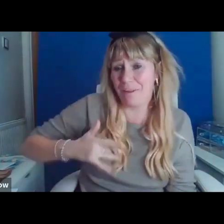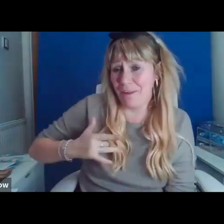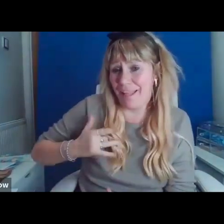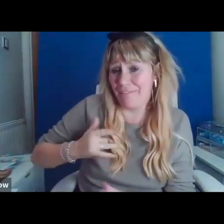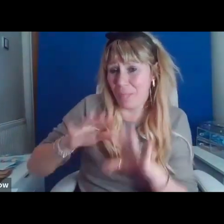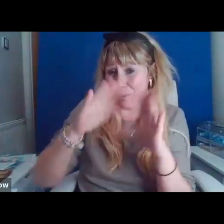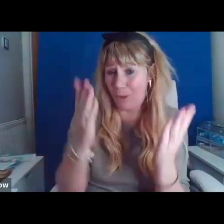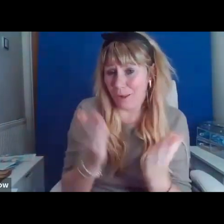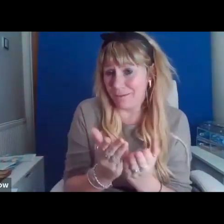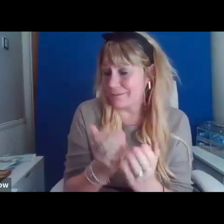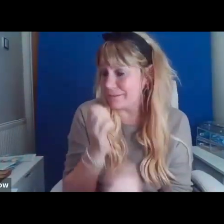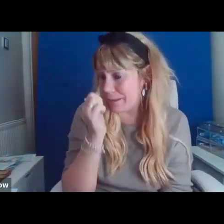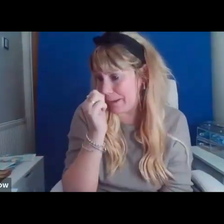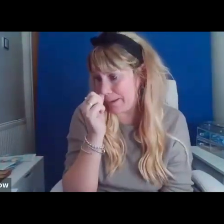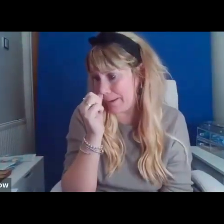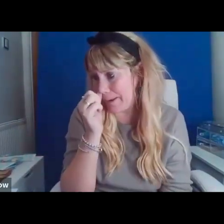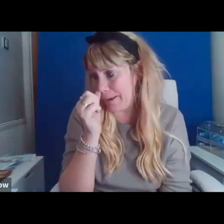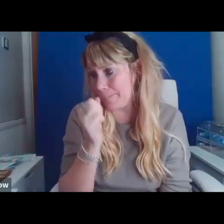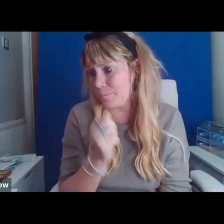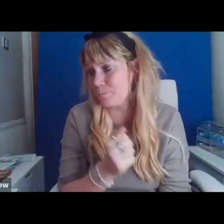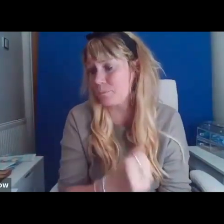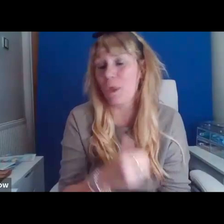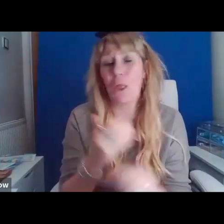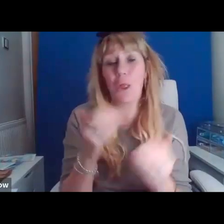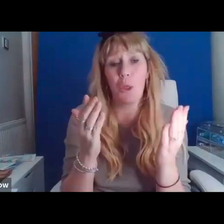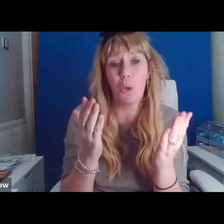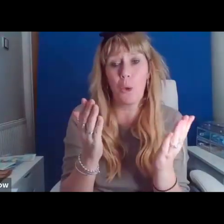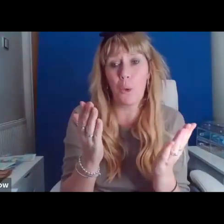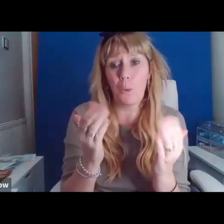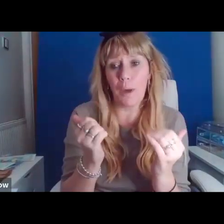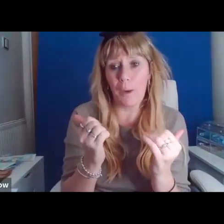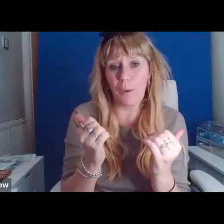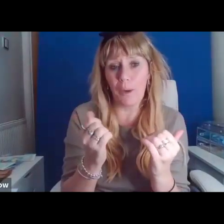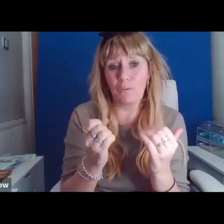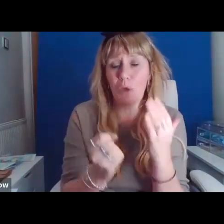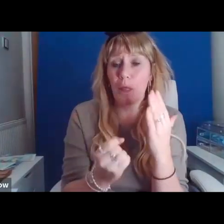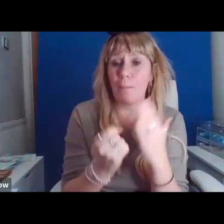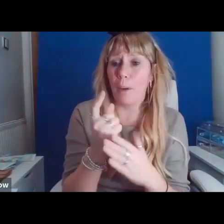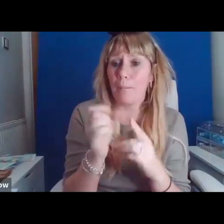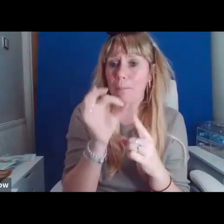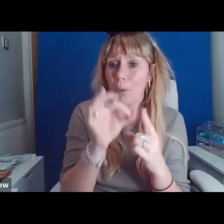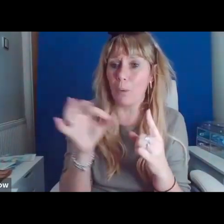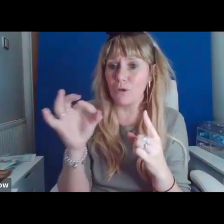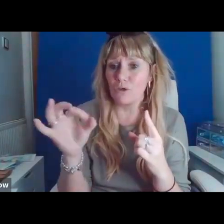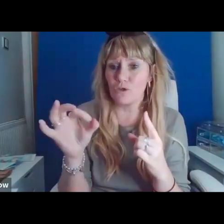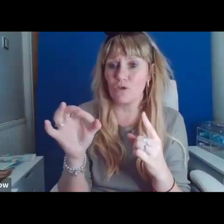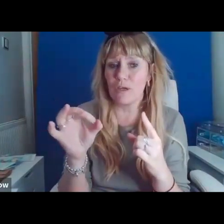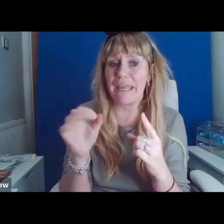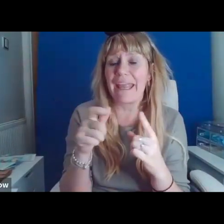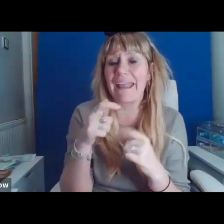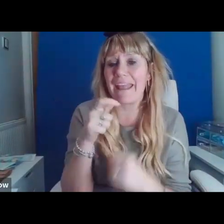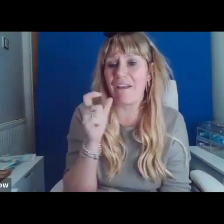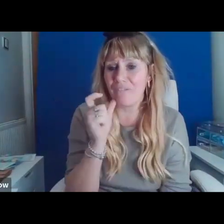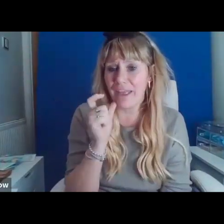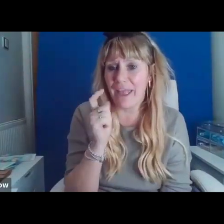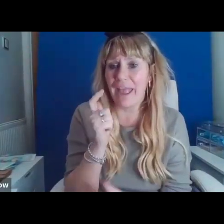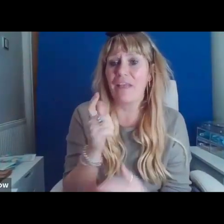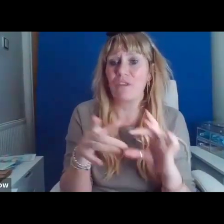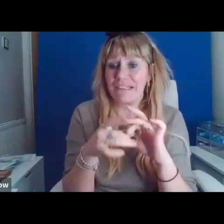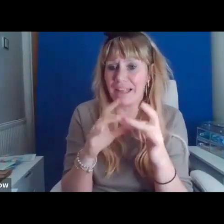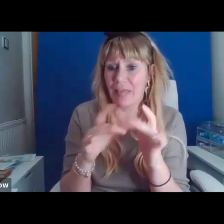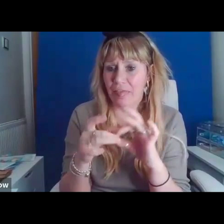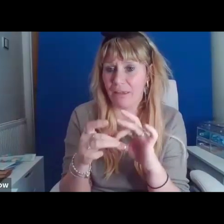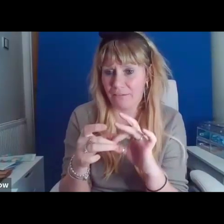and welcome to the Together Pop-Up Poetry Cafe. If you would like to access the